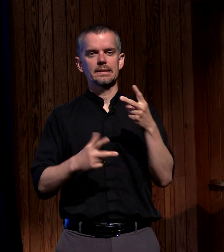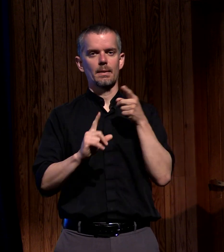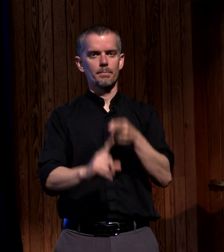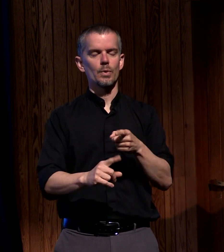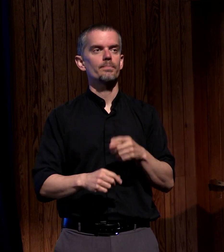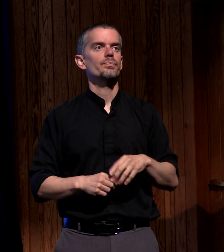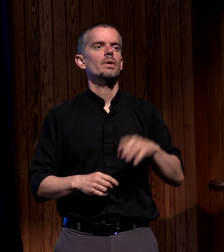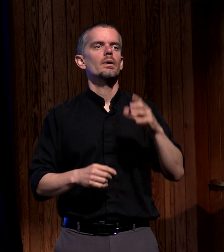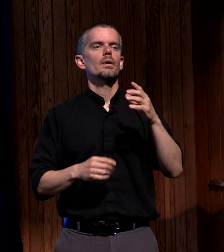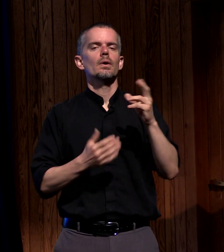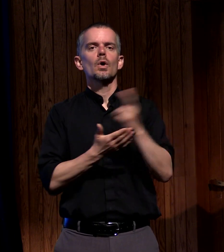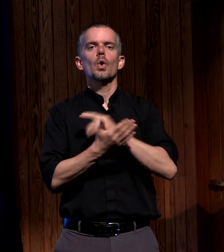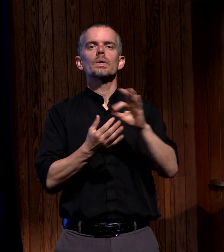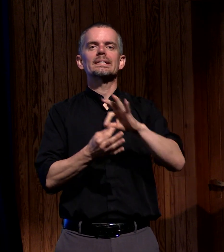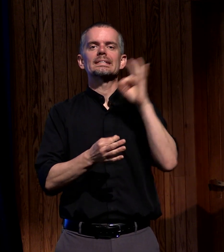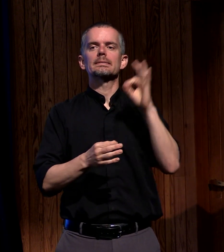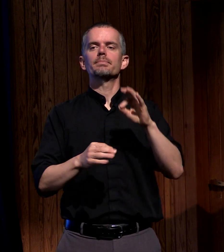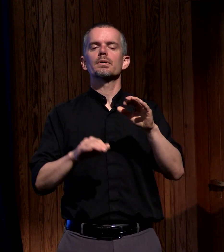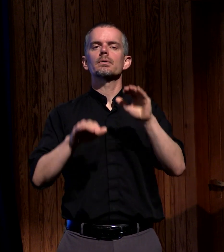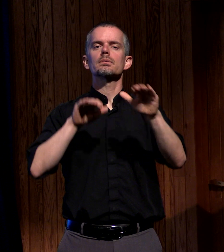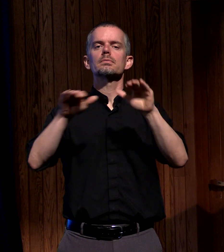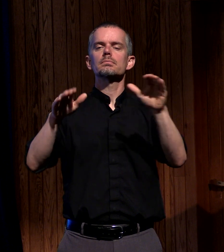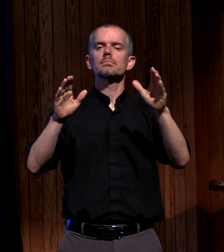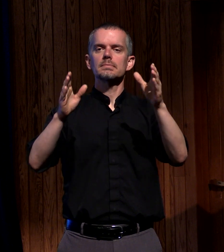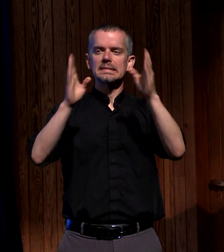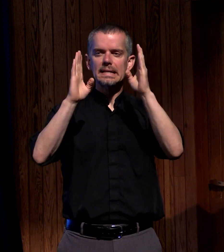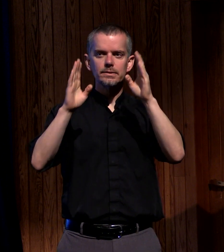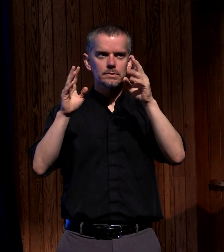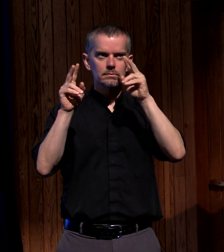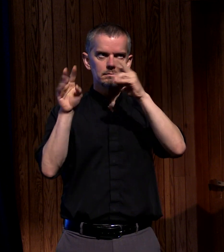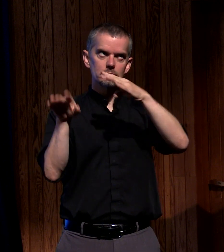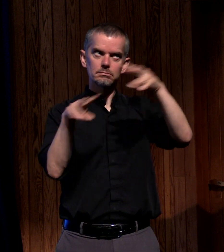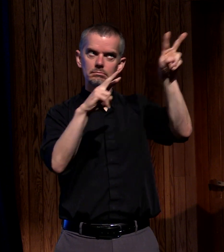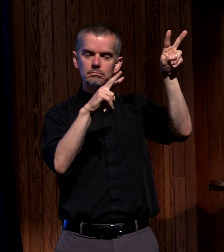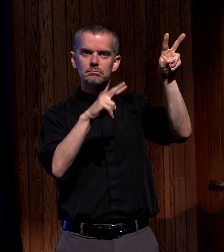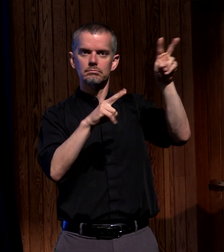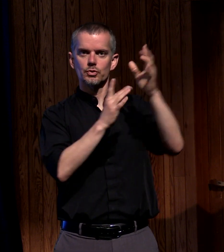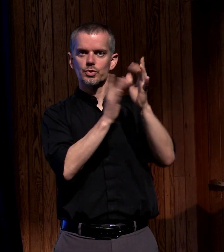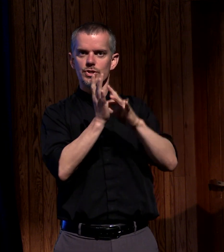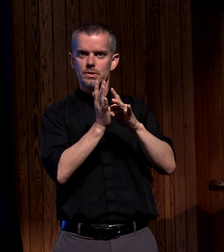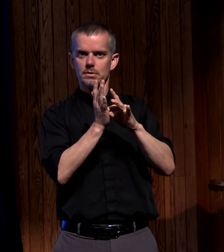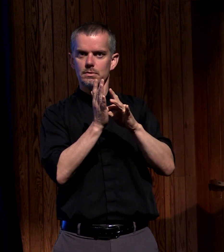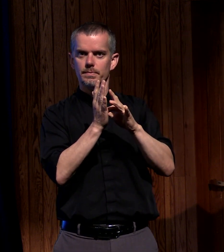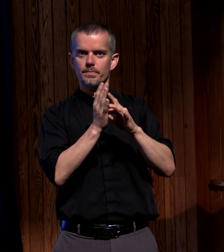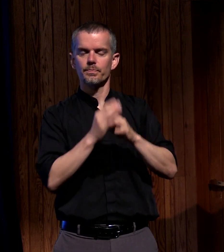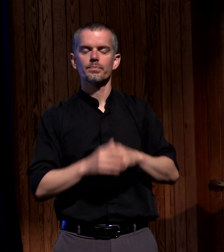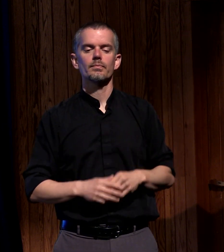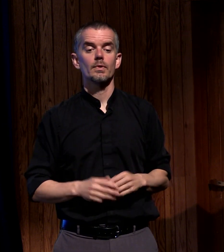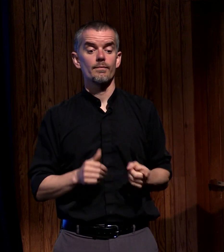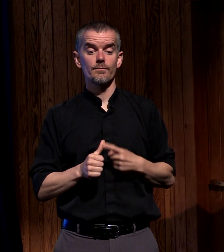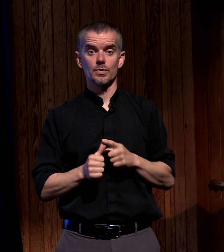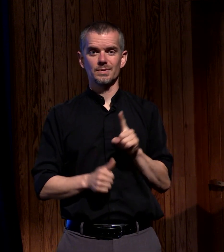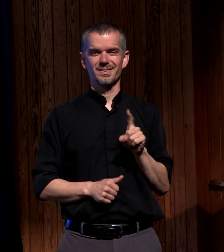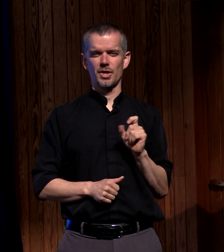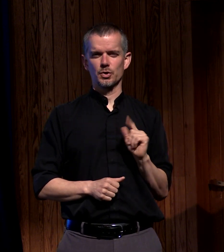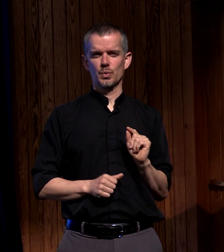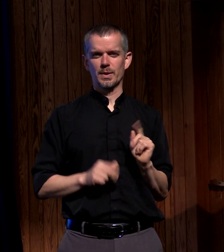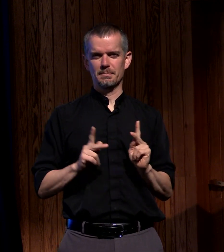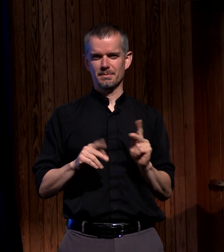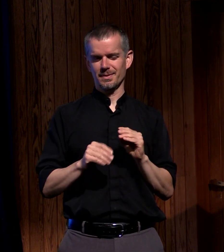draws attention and points people to Jesus you see it started with 120 in this room hearing